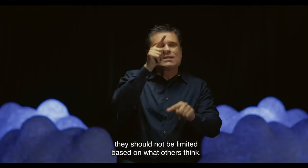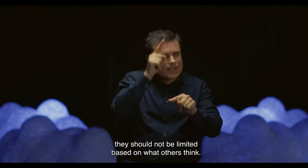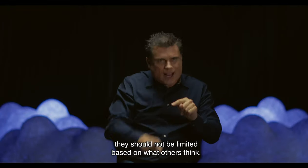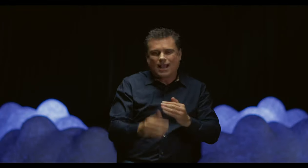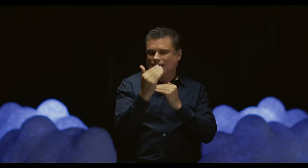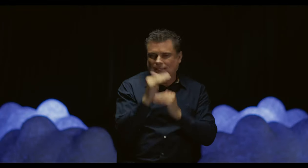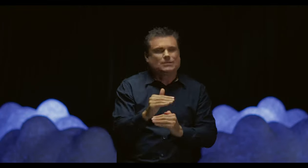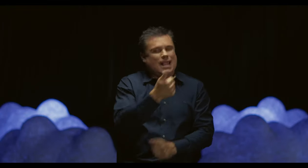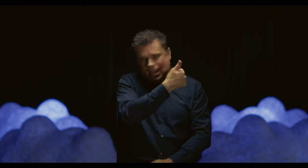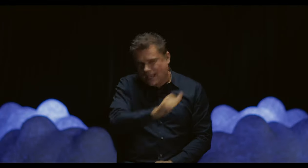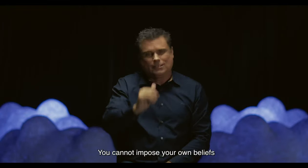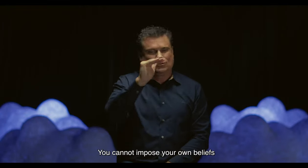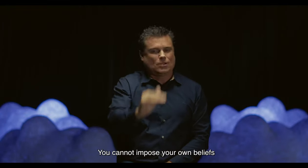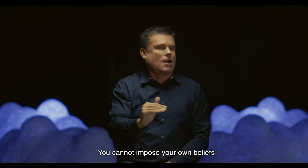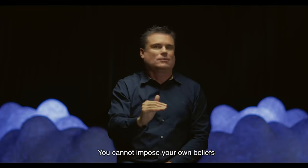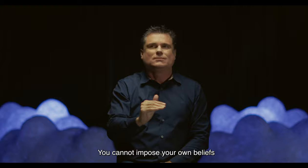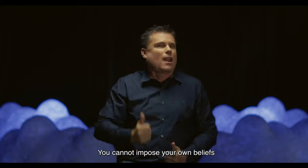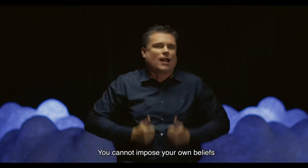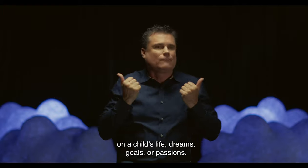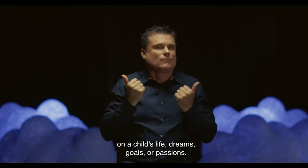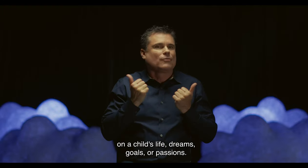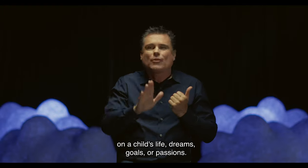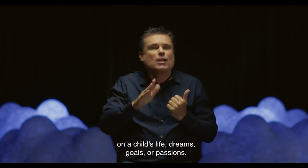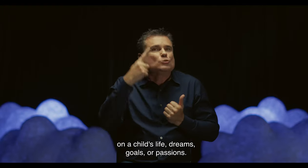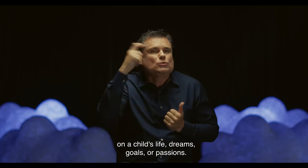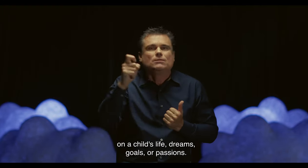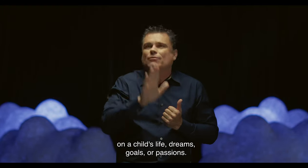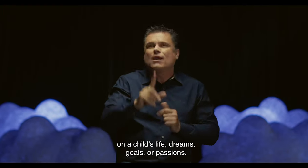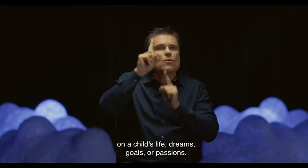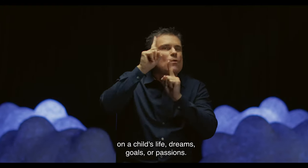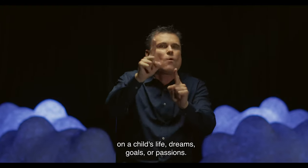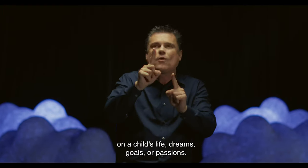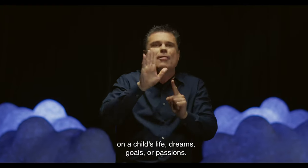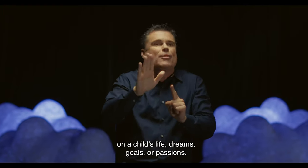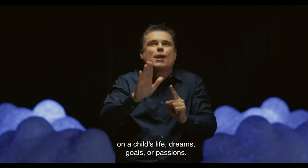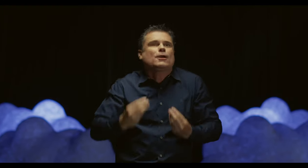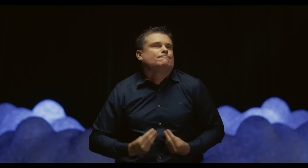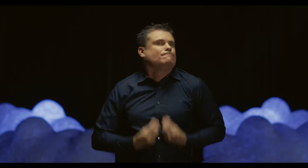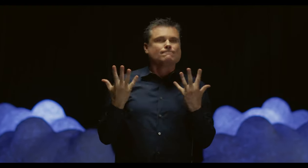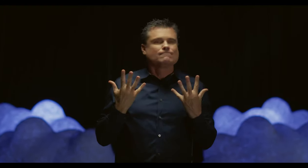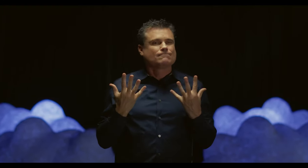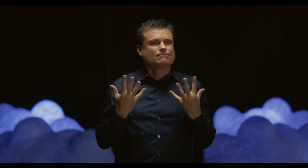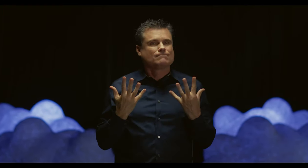others think. You cannot impose your own beliefs on a child's life, dreams, goals or passions.